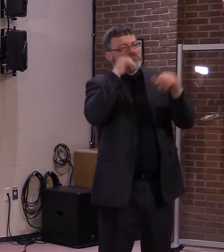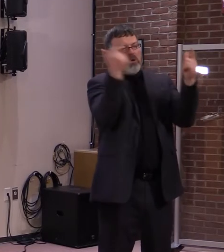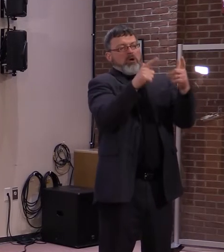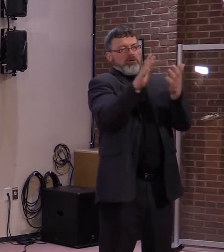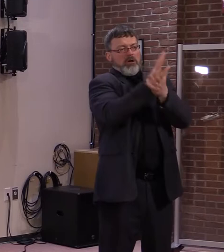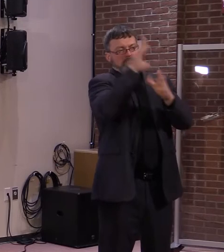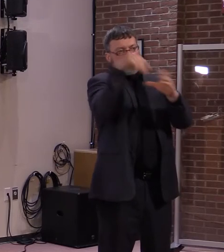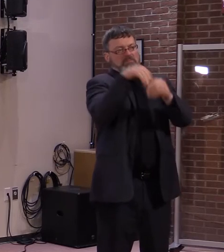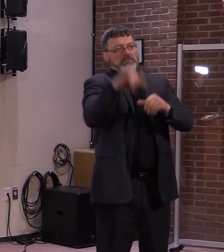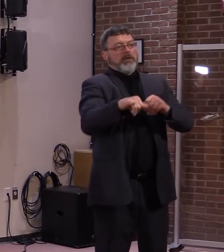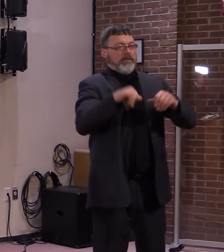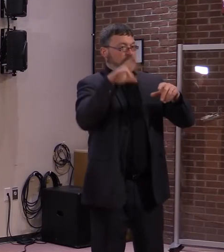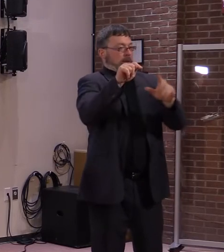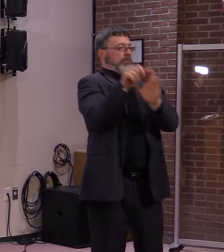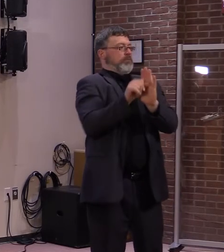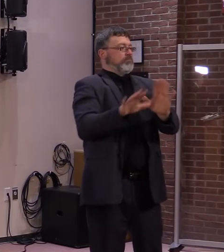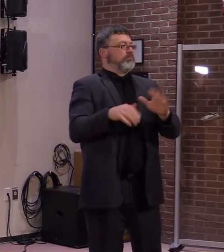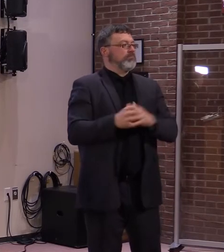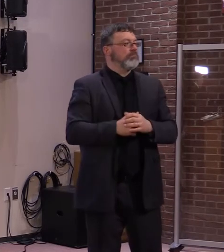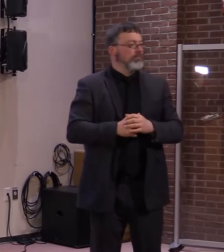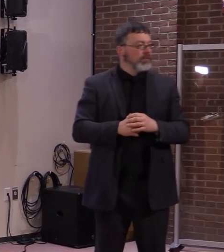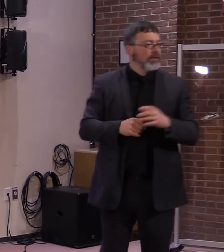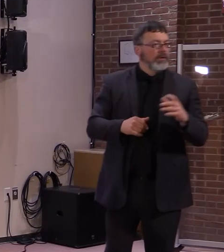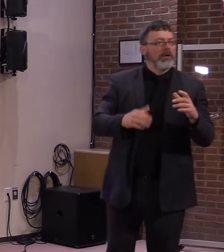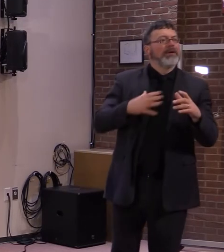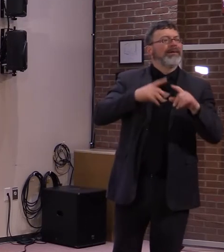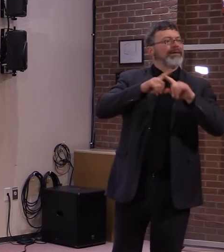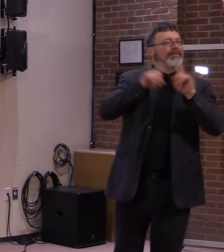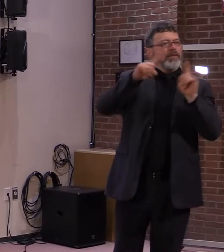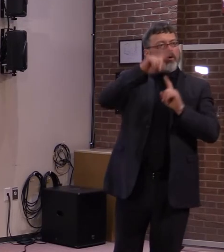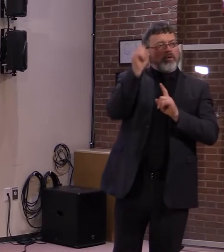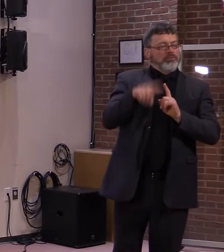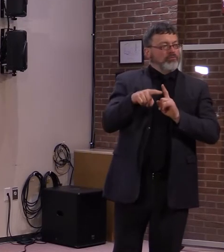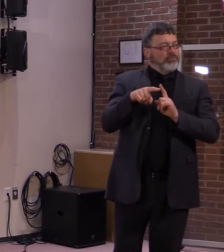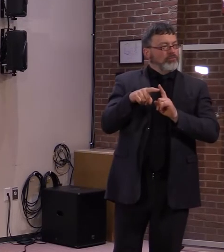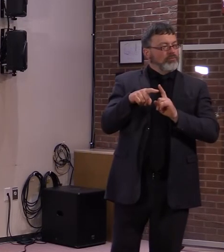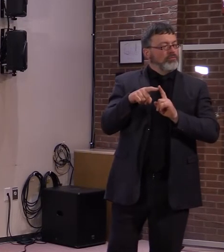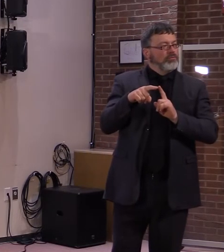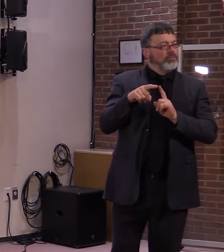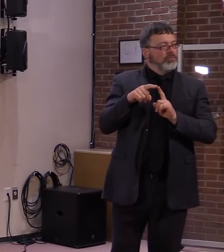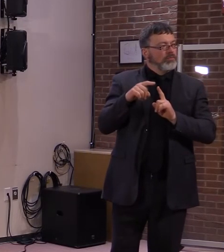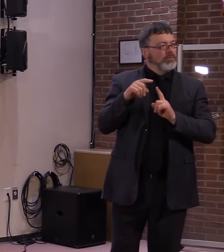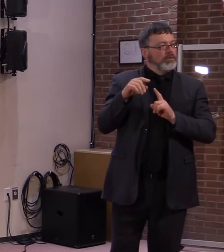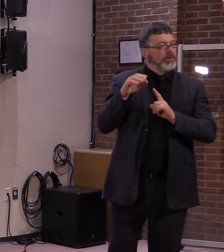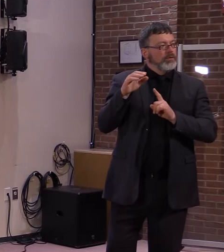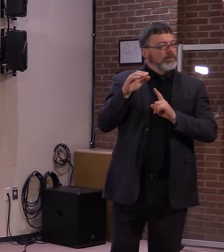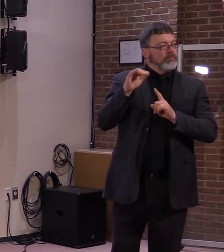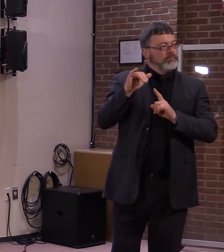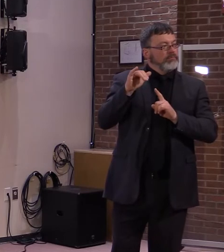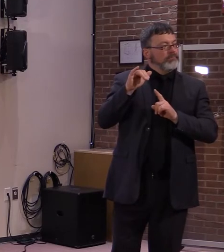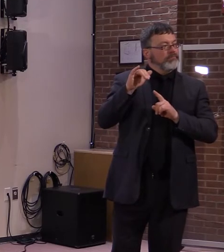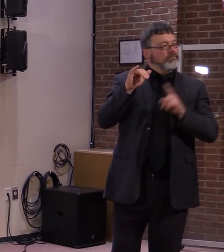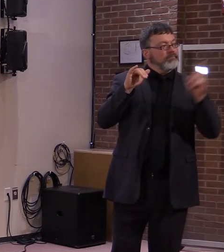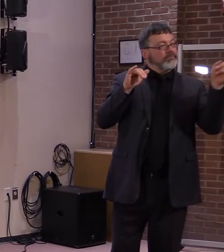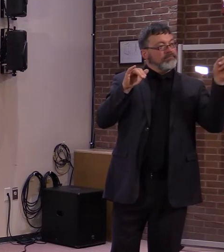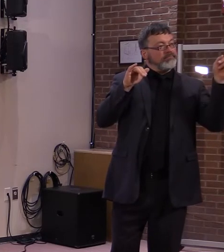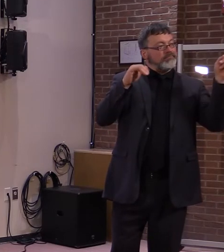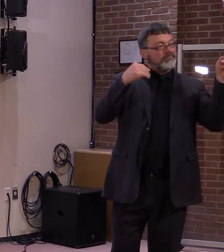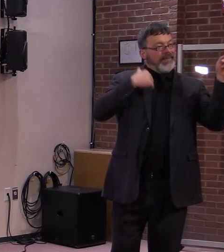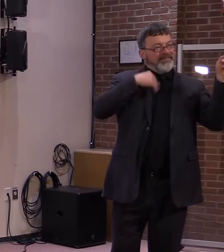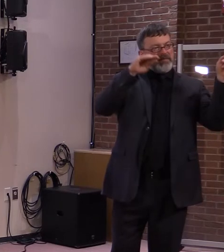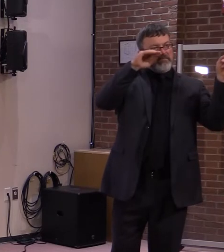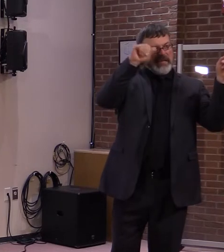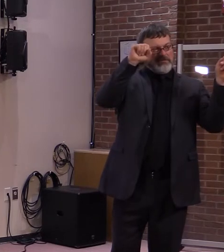announced a study that they did recently that said that social distancing indoors is not